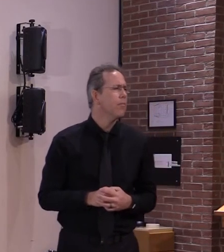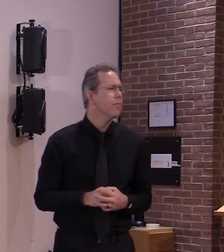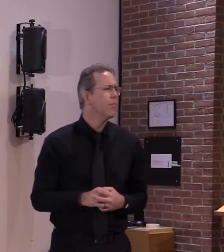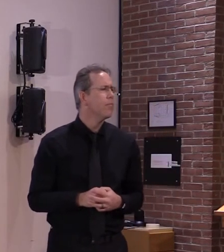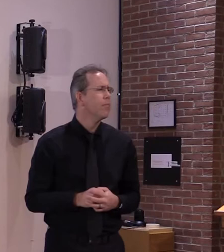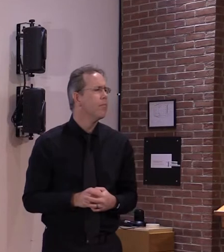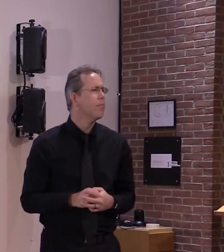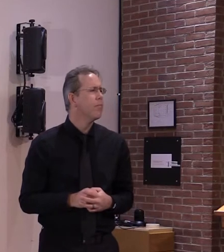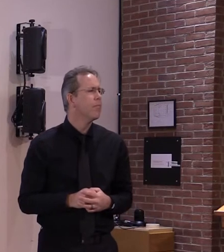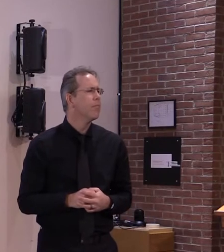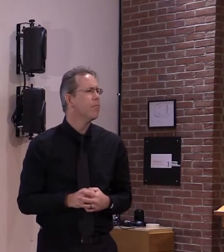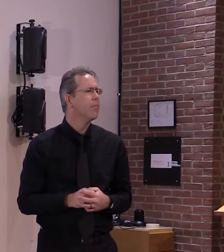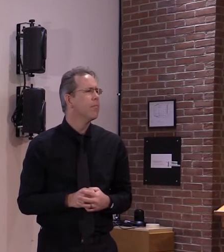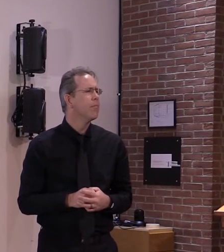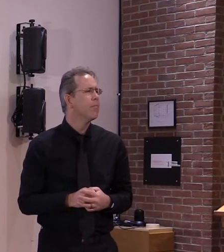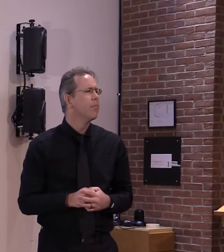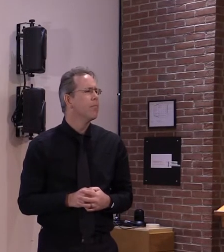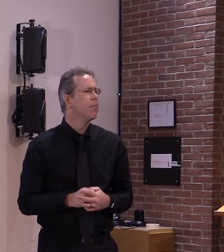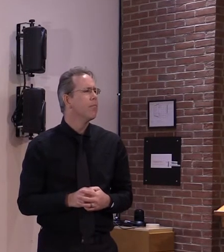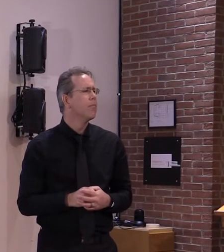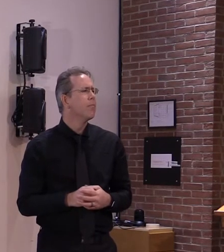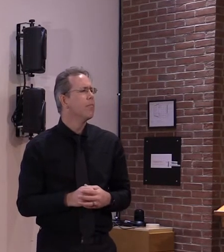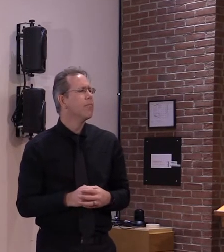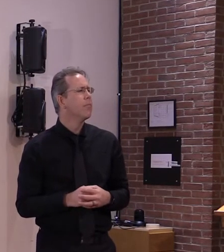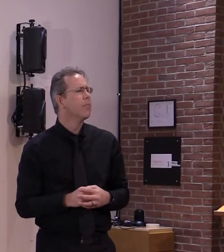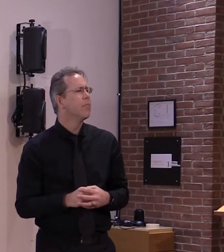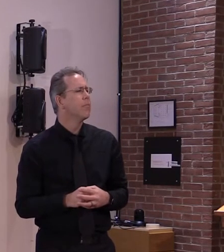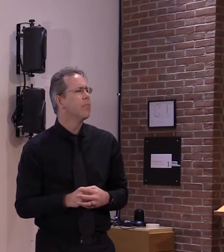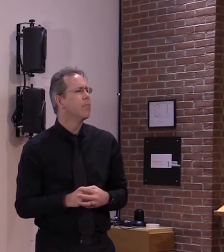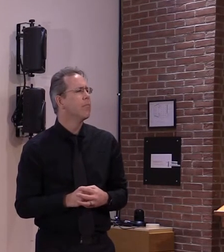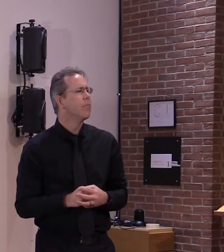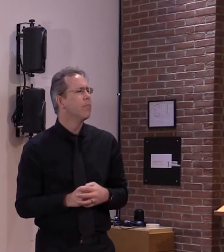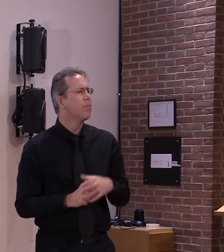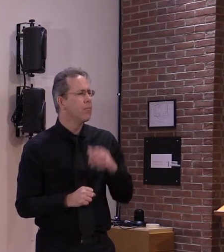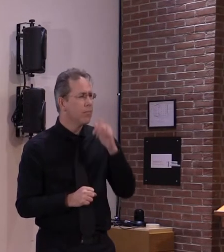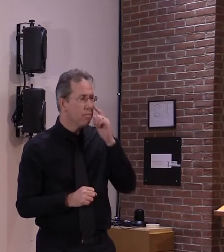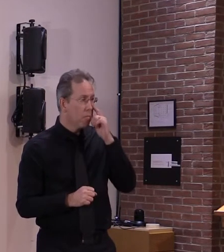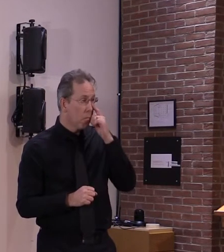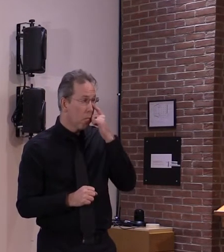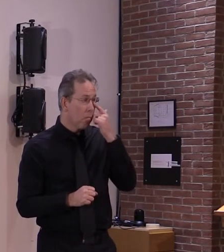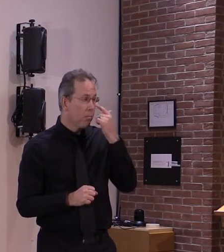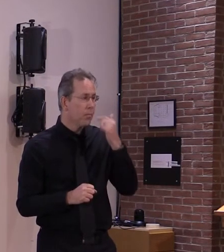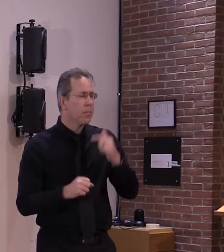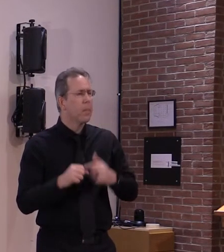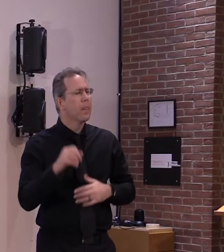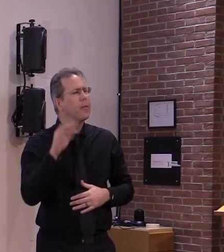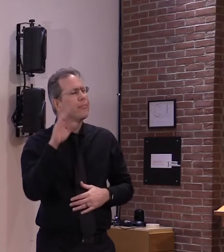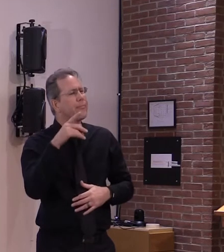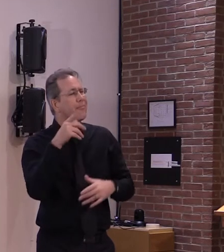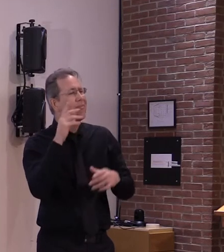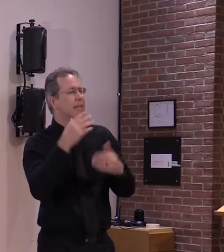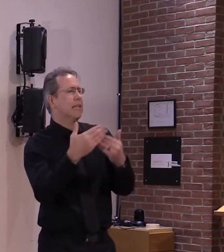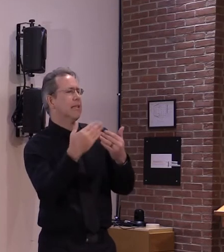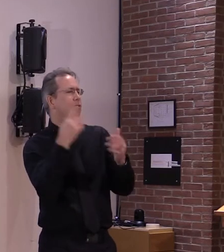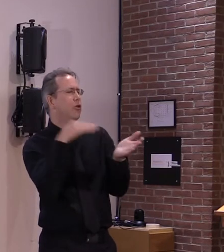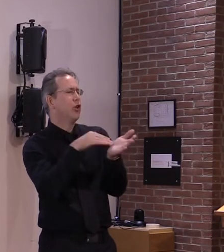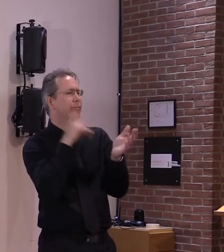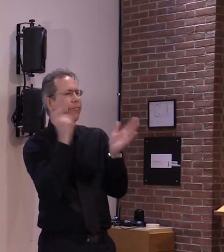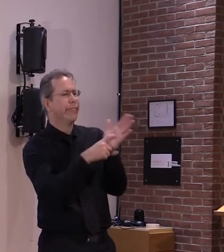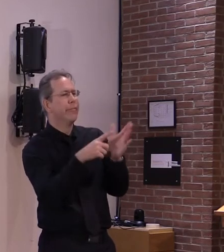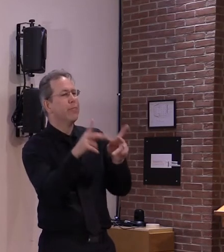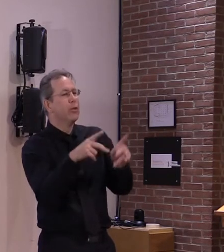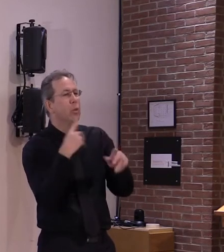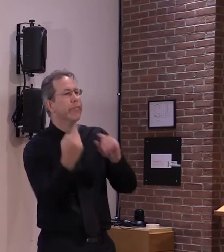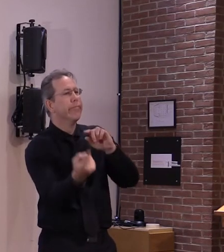primary care systems capacity and things of that sort not on a person-by-person basis but we have a